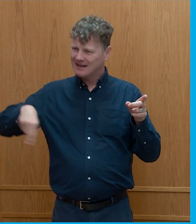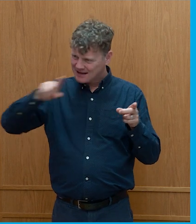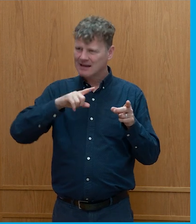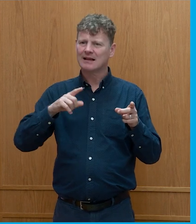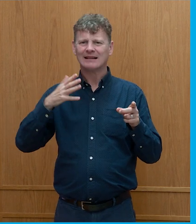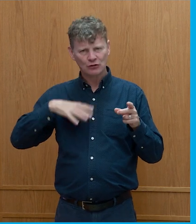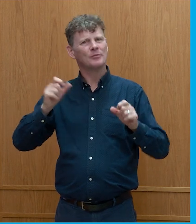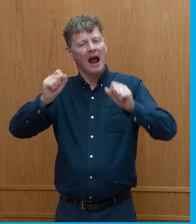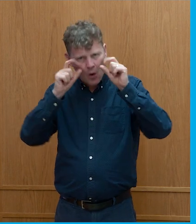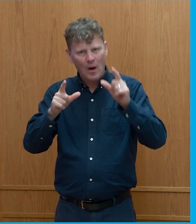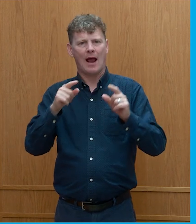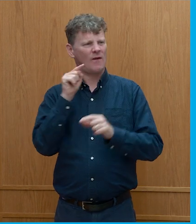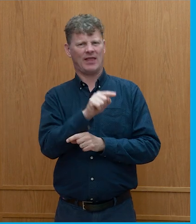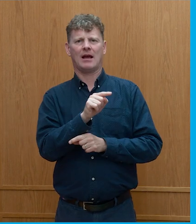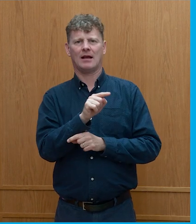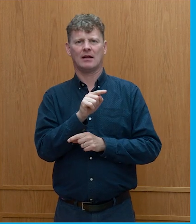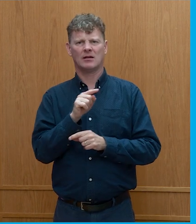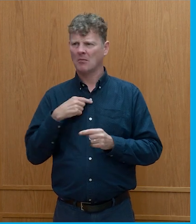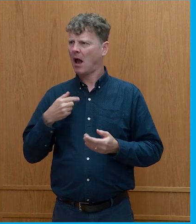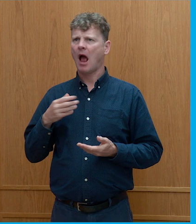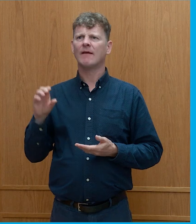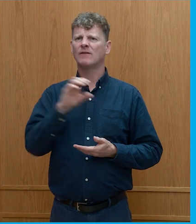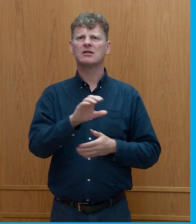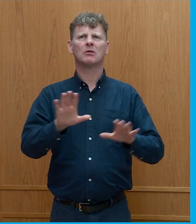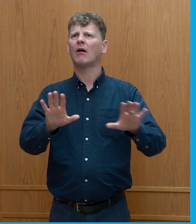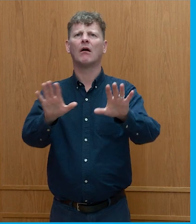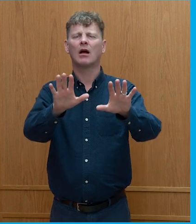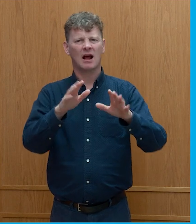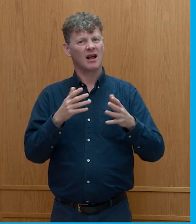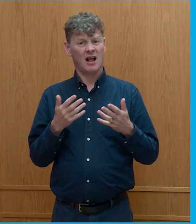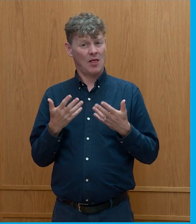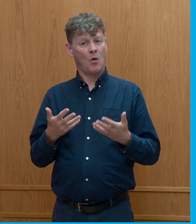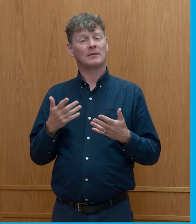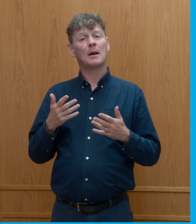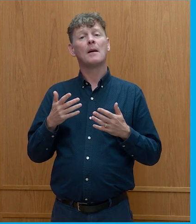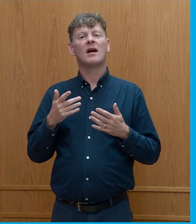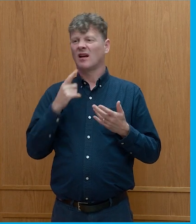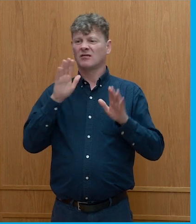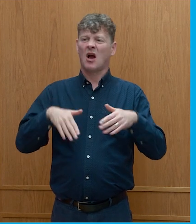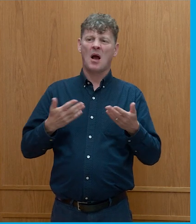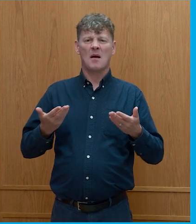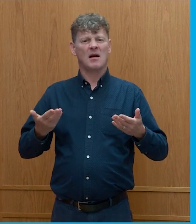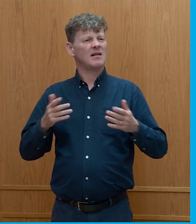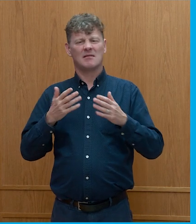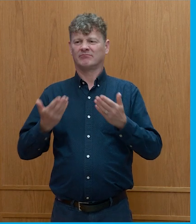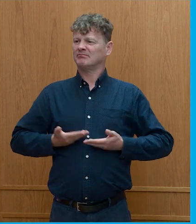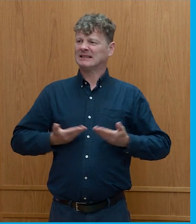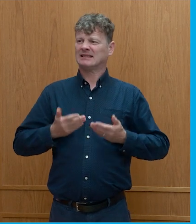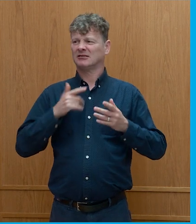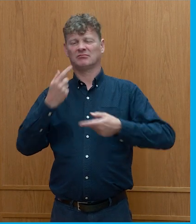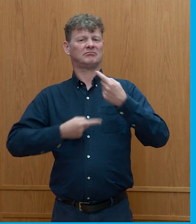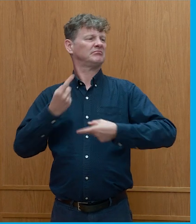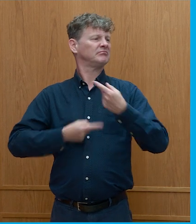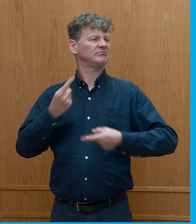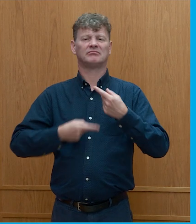that make people more sensitive to that because the tension at the moment is an awful lot of business as usual behavior and i think part of the issue is